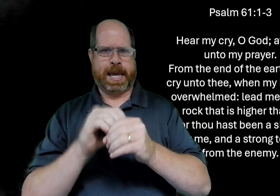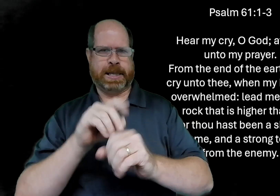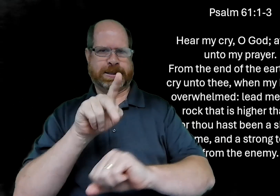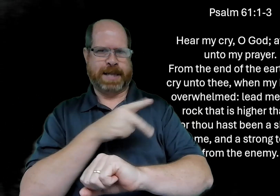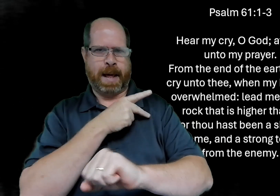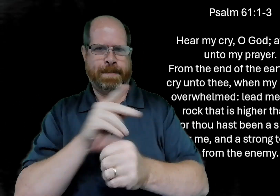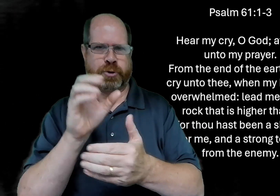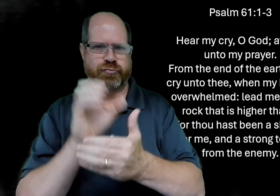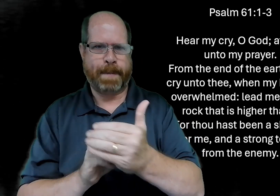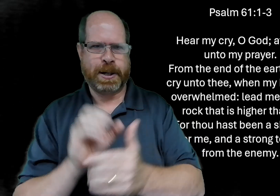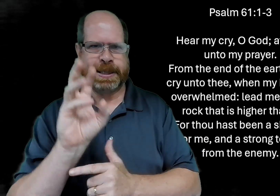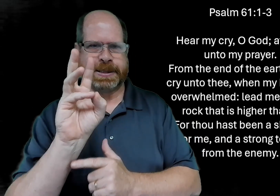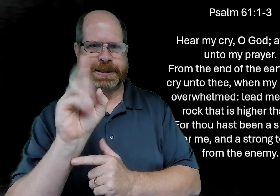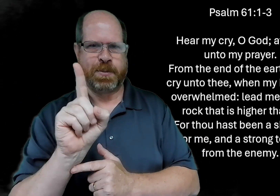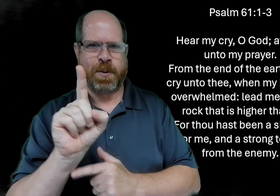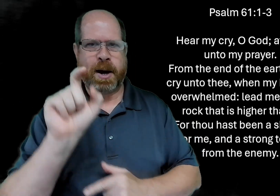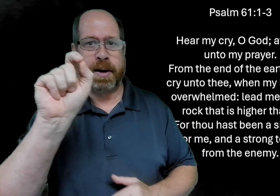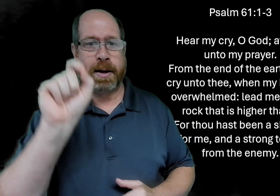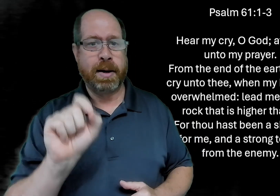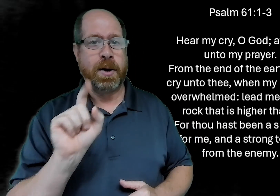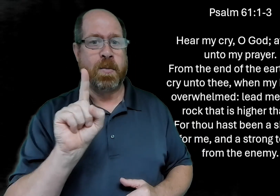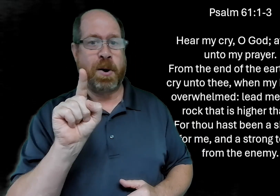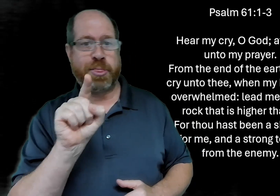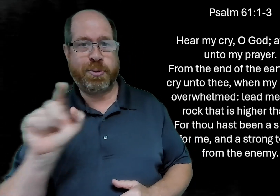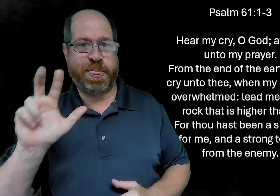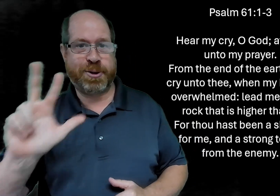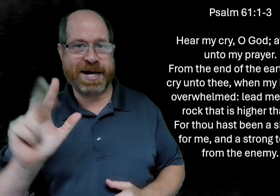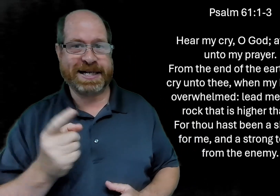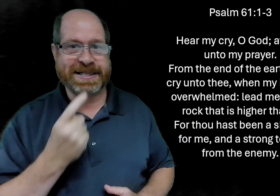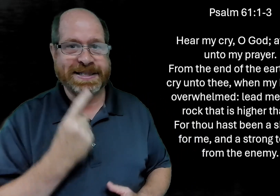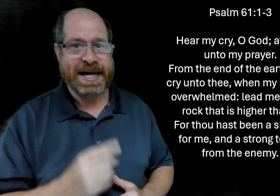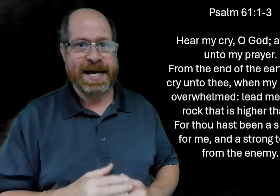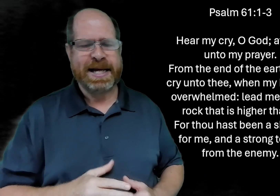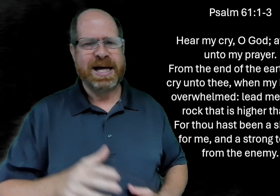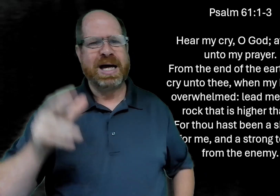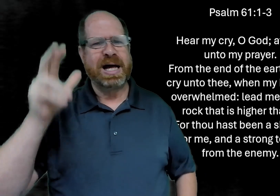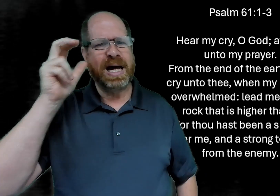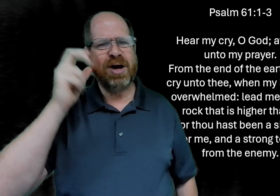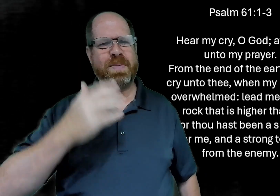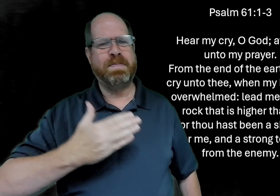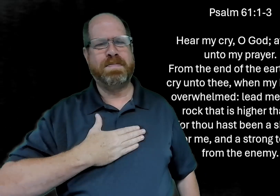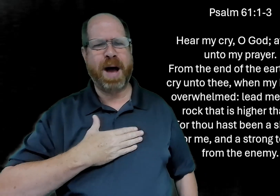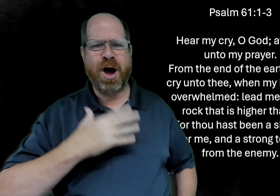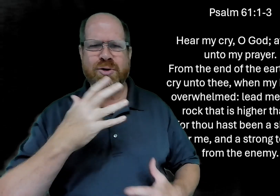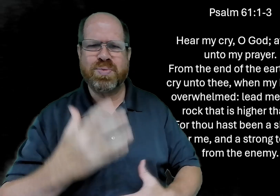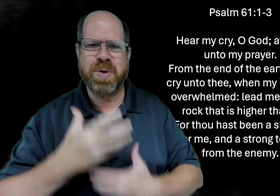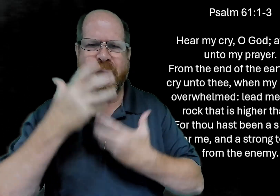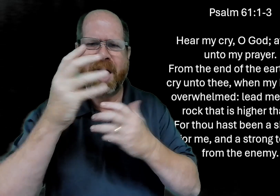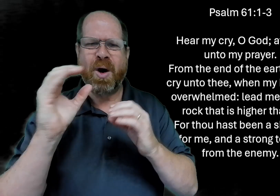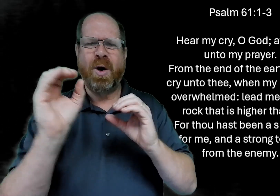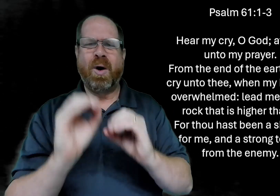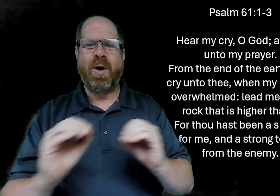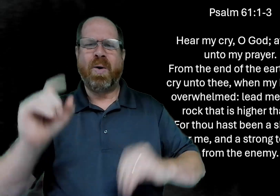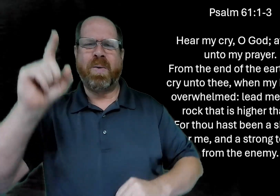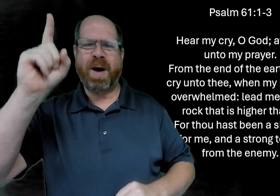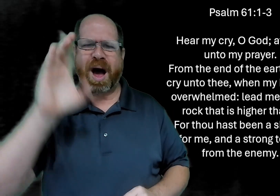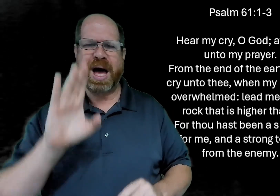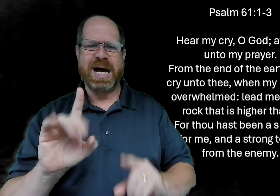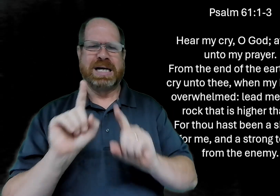in psalm chapter 61 verses 1 through 3 it says hear my cry o god